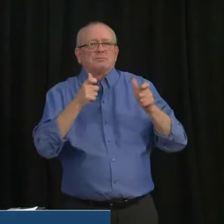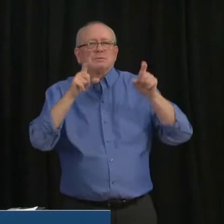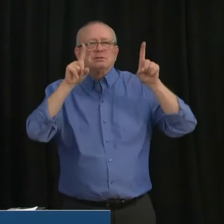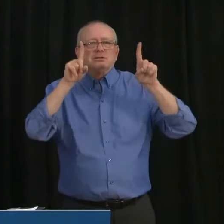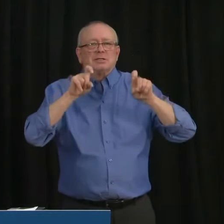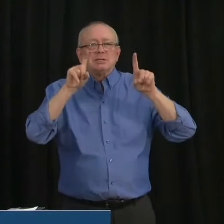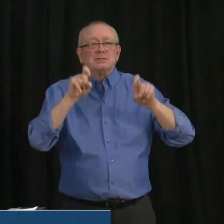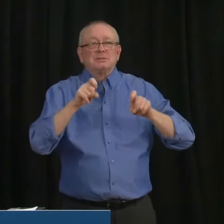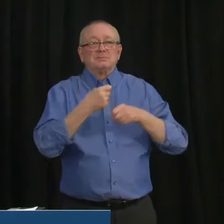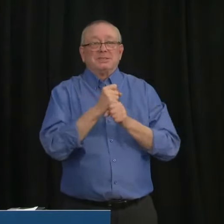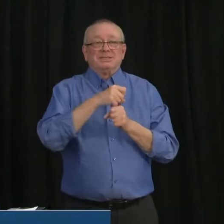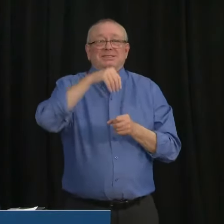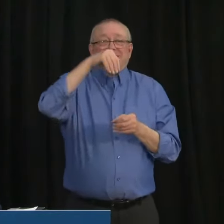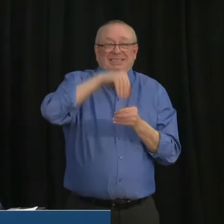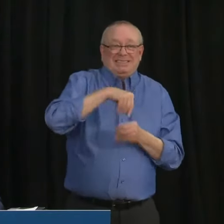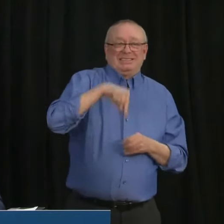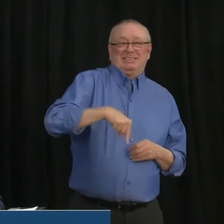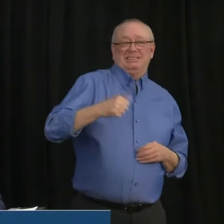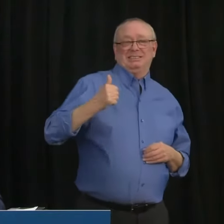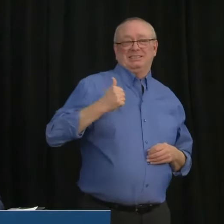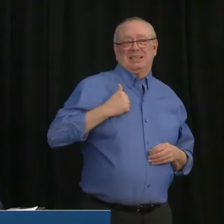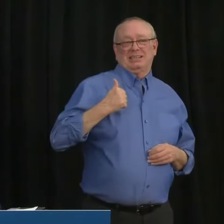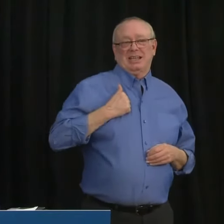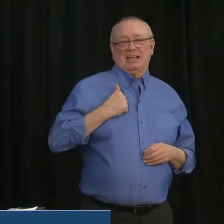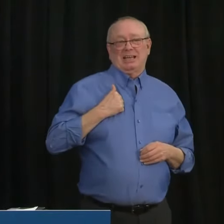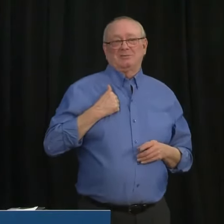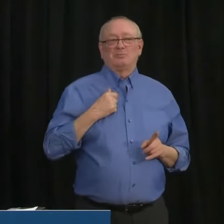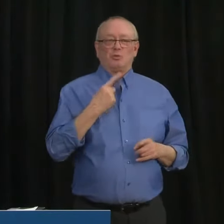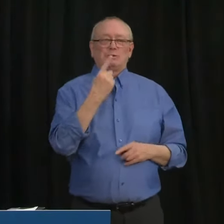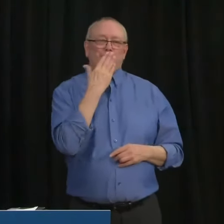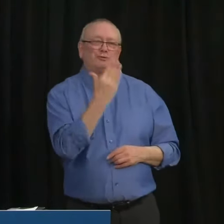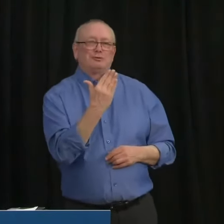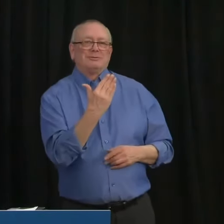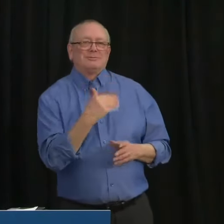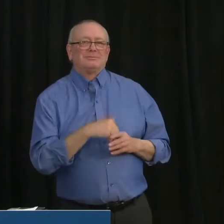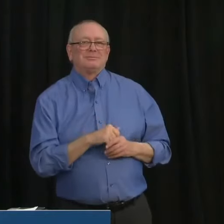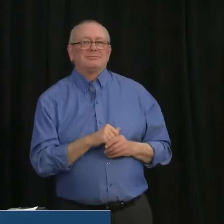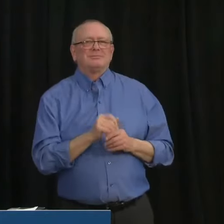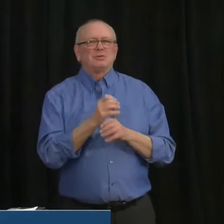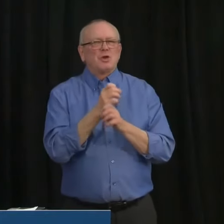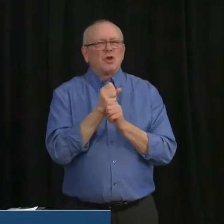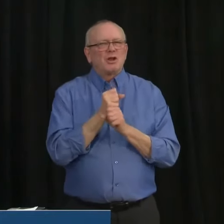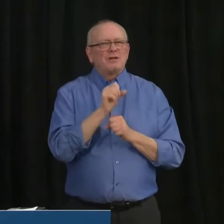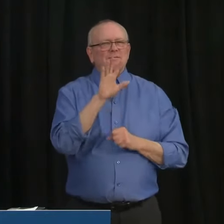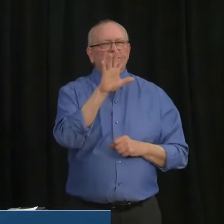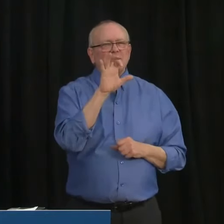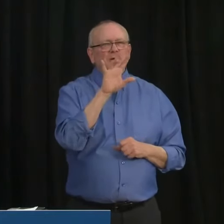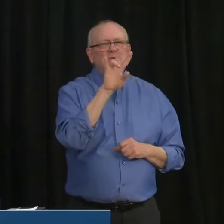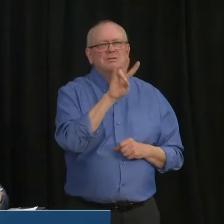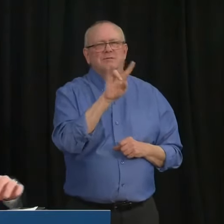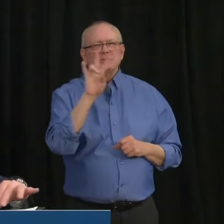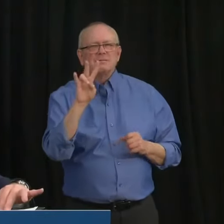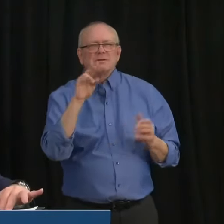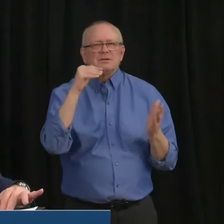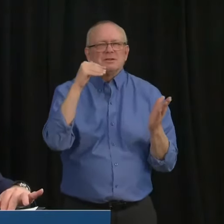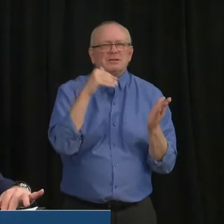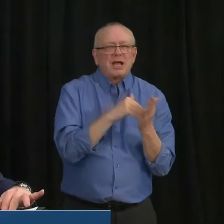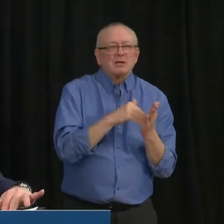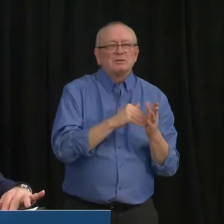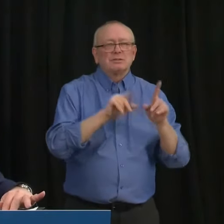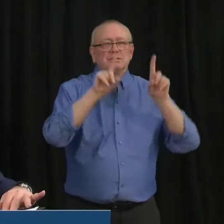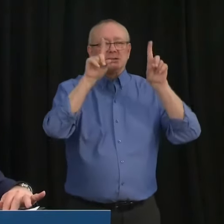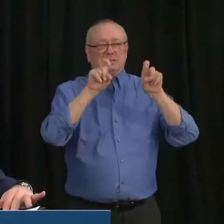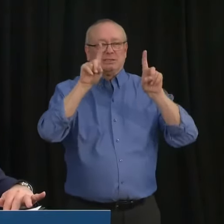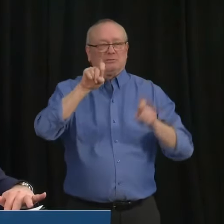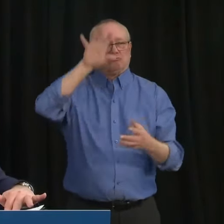And we have recently received 577,000 tests from the federal government, 30,